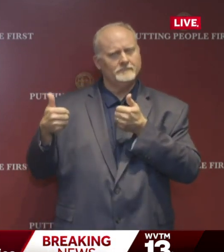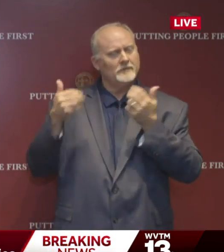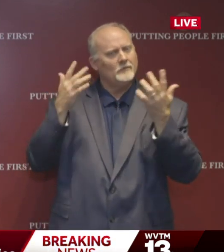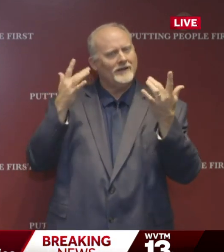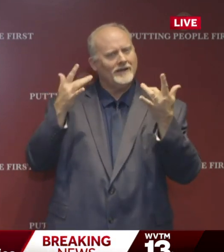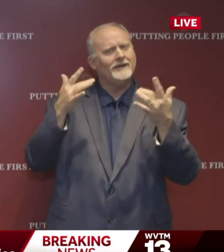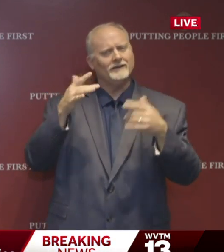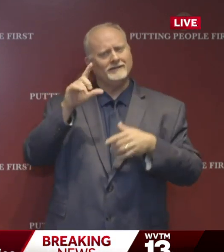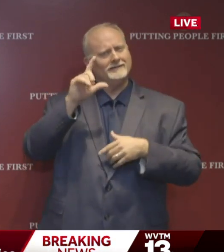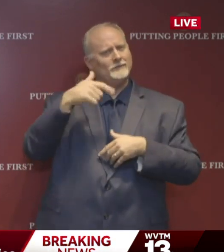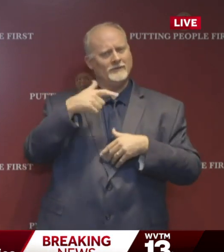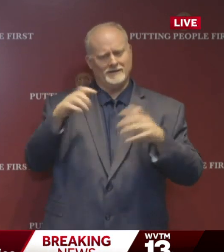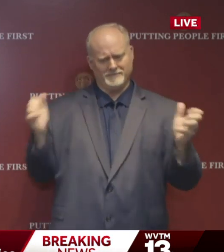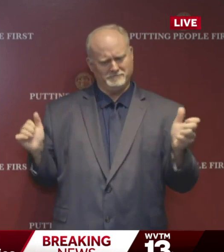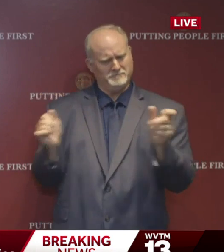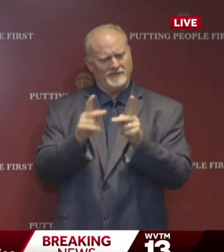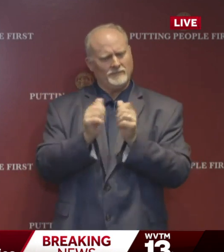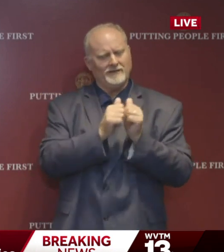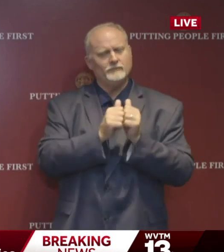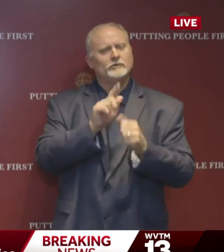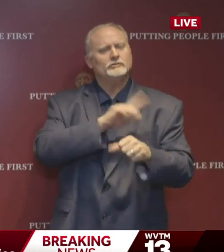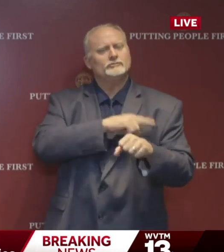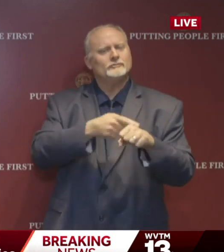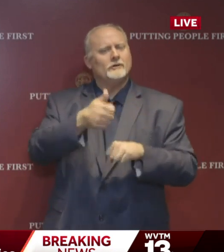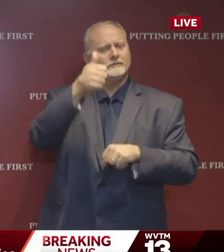come back together even stronger than ever